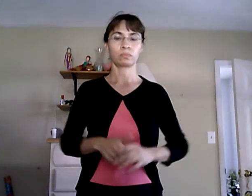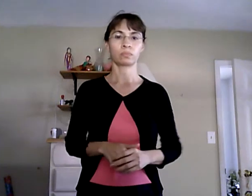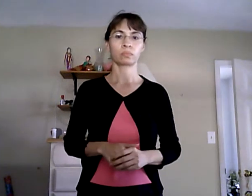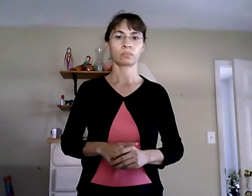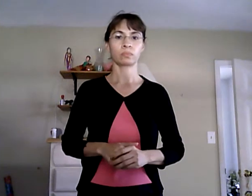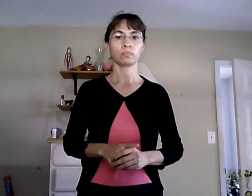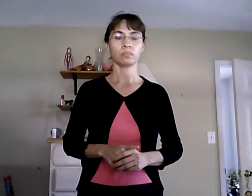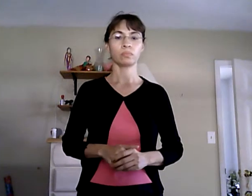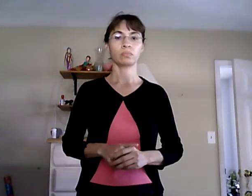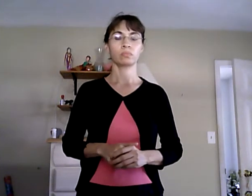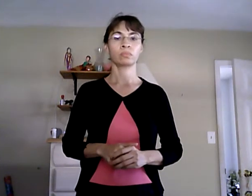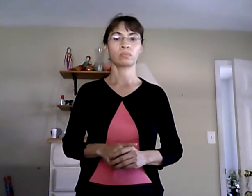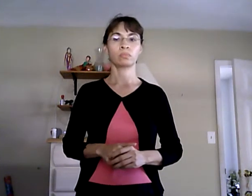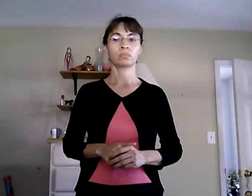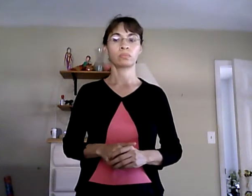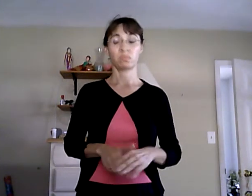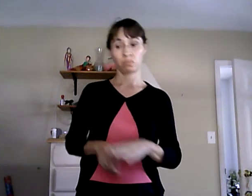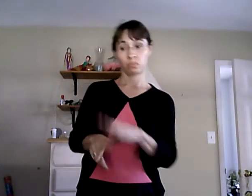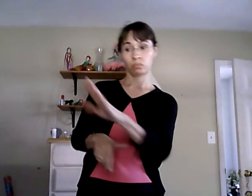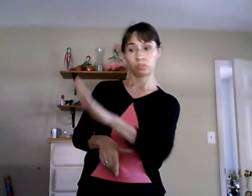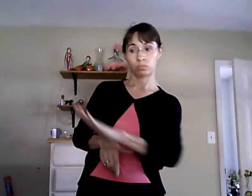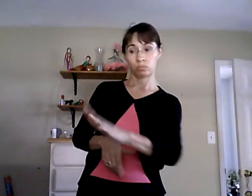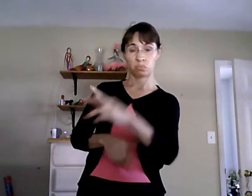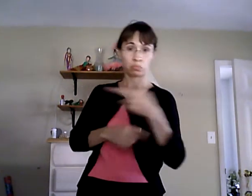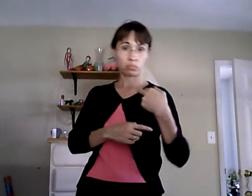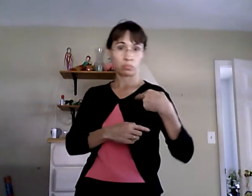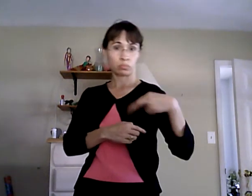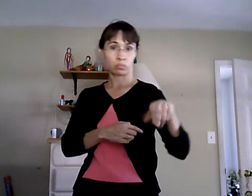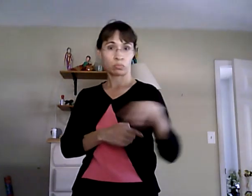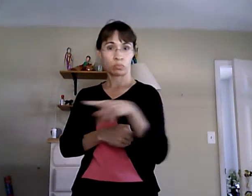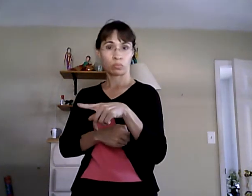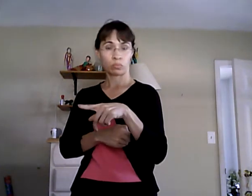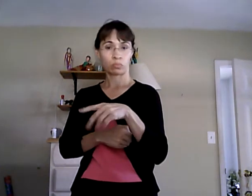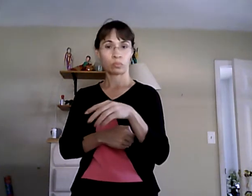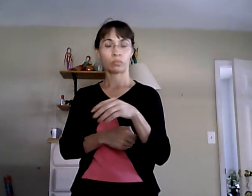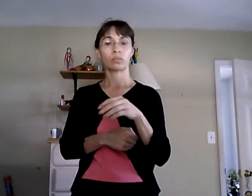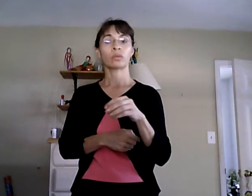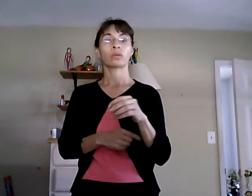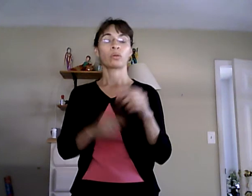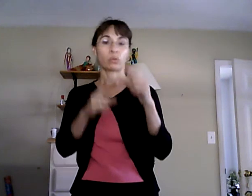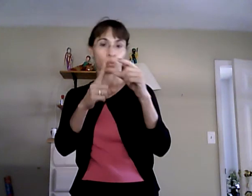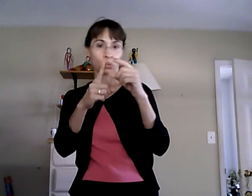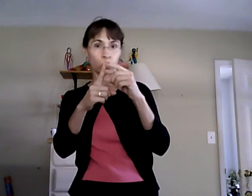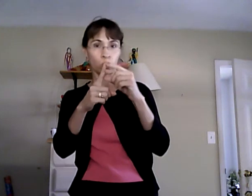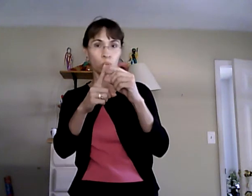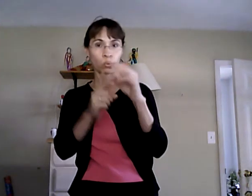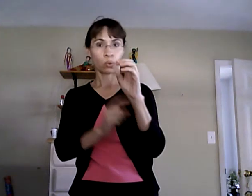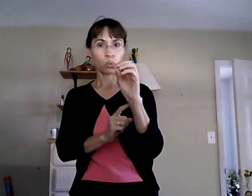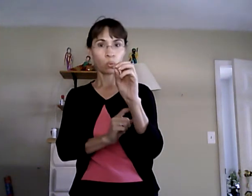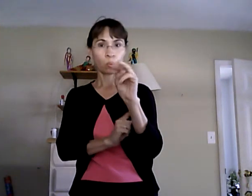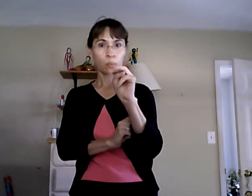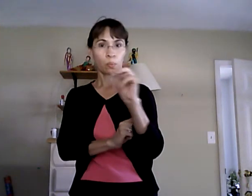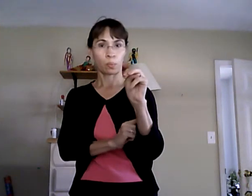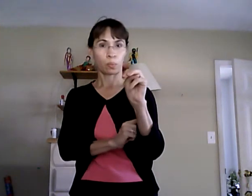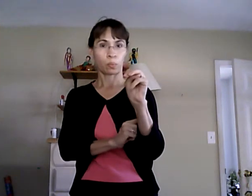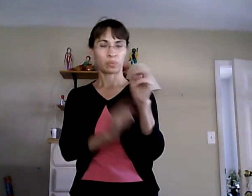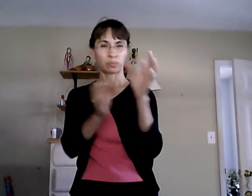also in the religion Aum is the most important it is sacred word